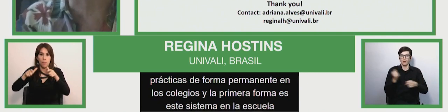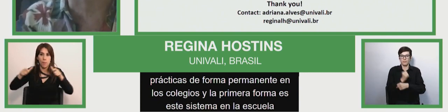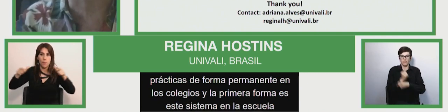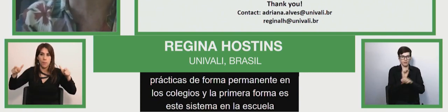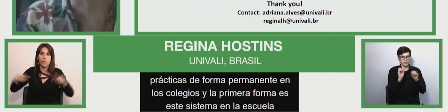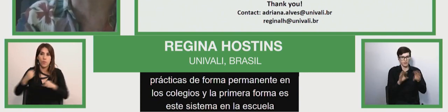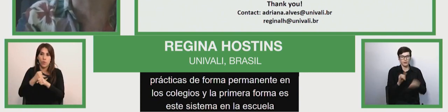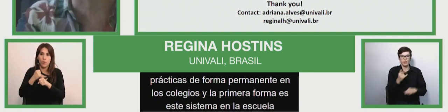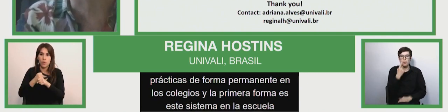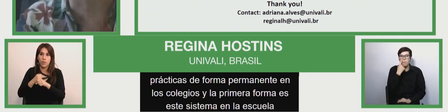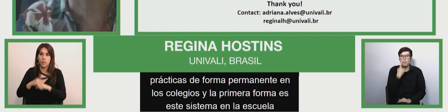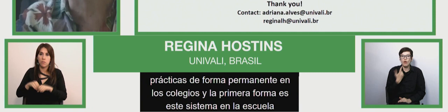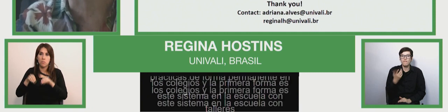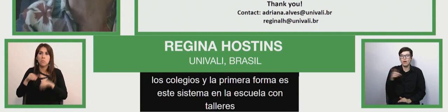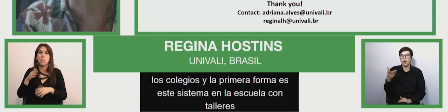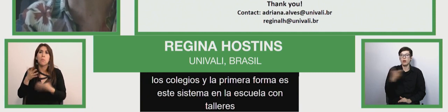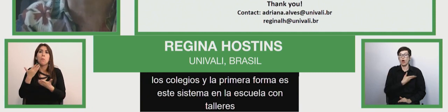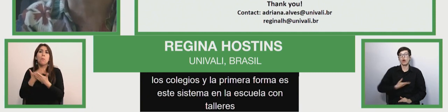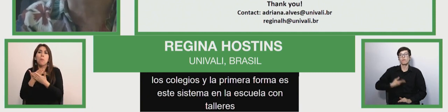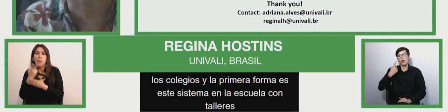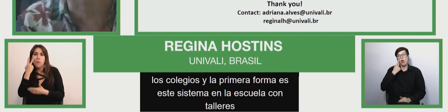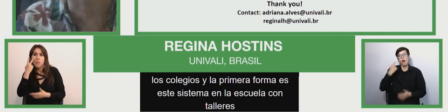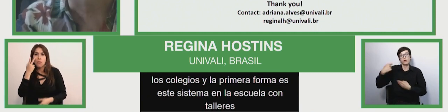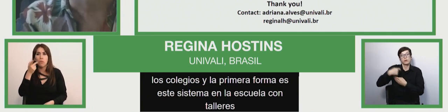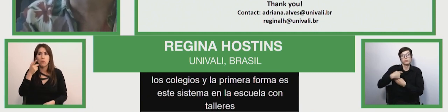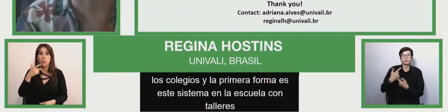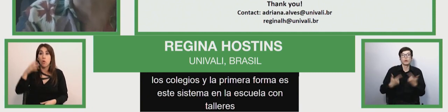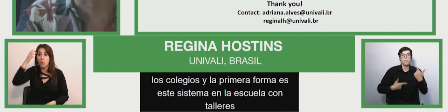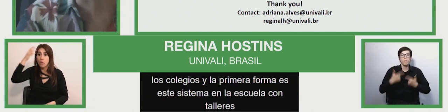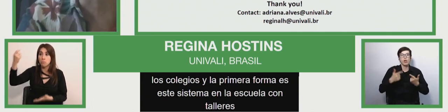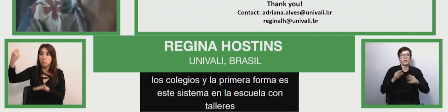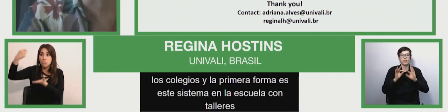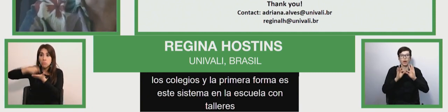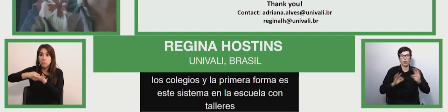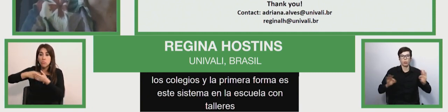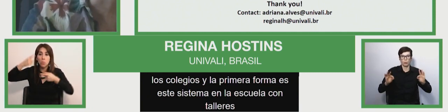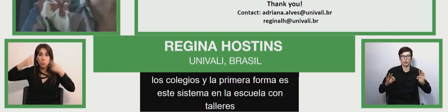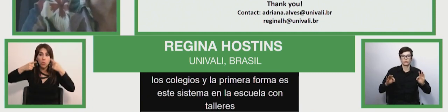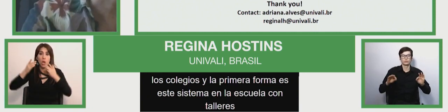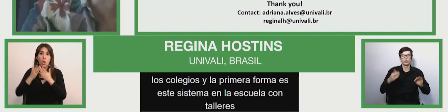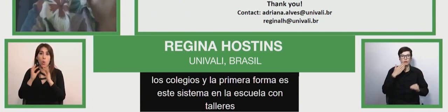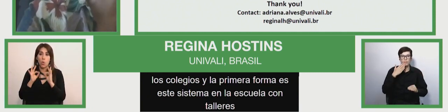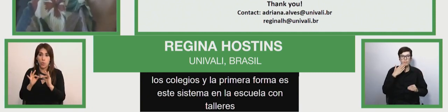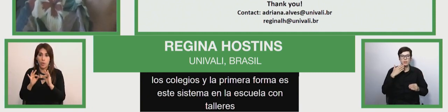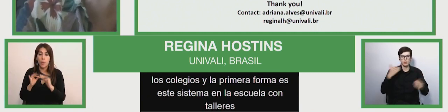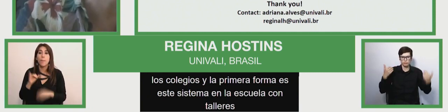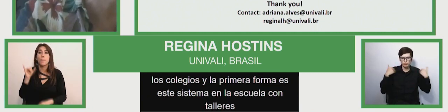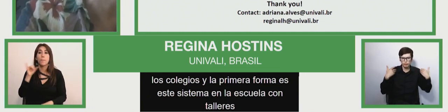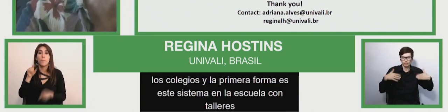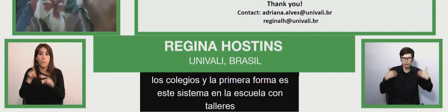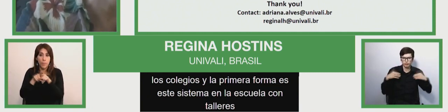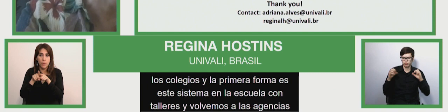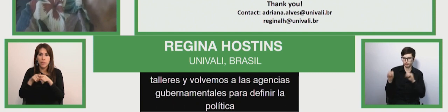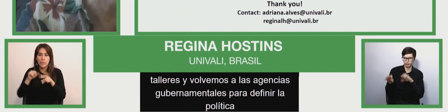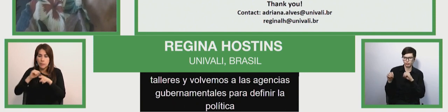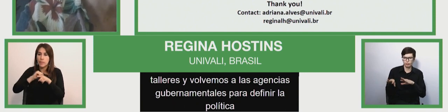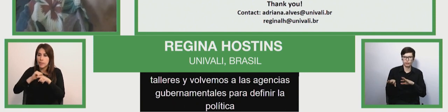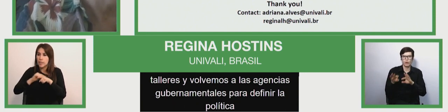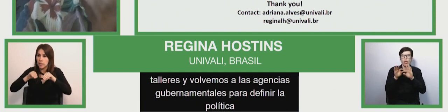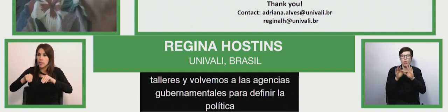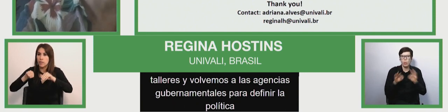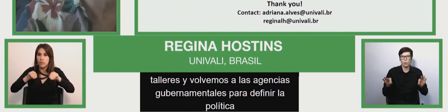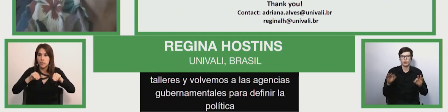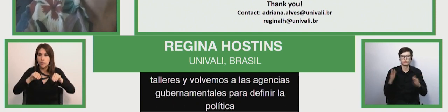as optional workshops and we will propose to government agencies a project to define